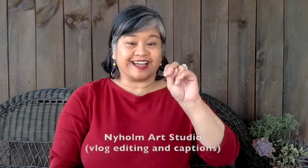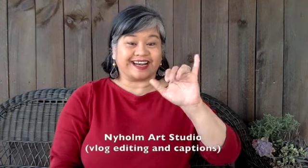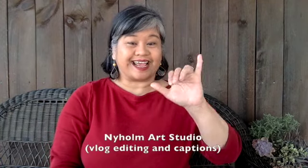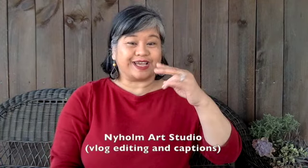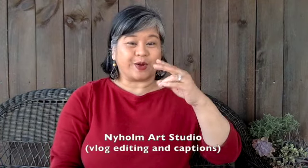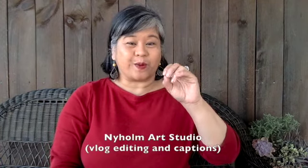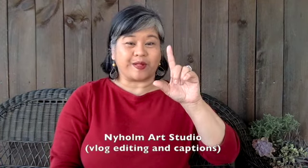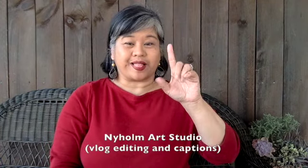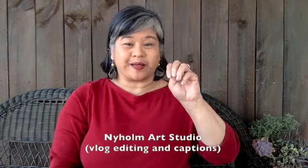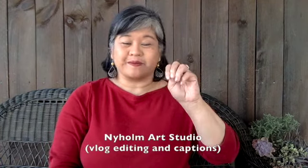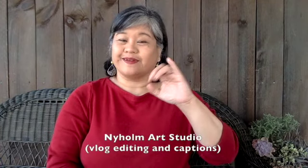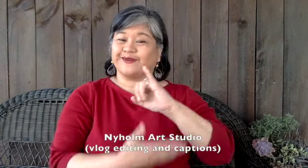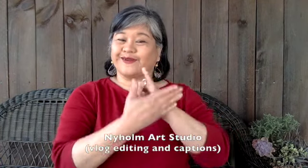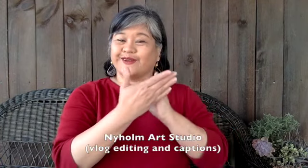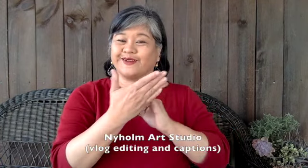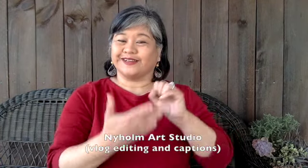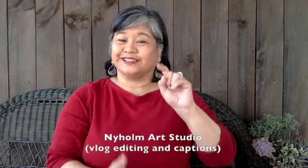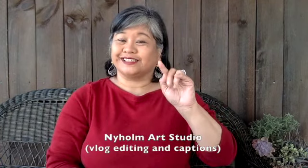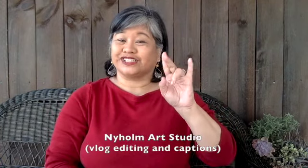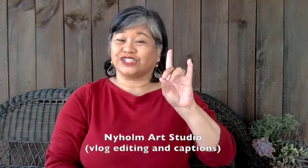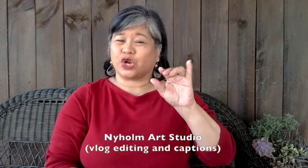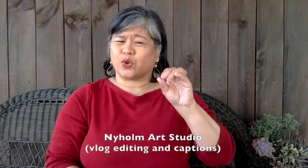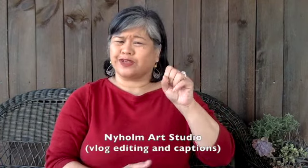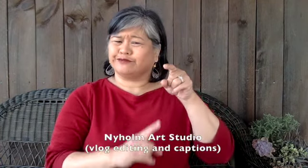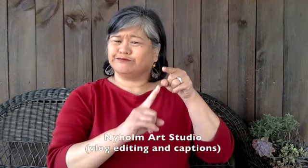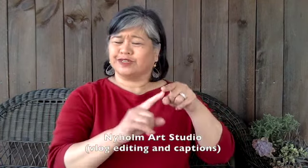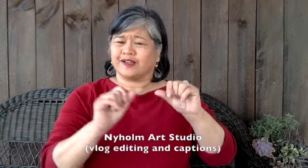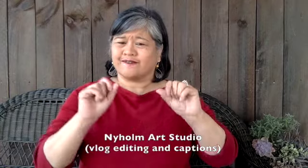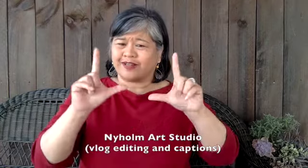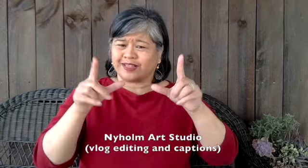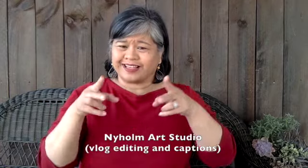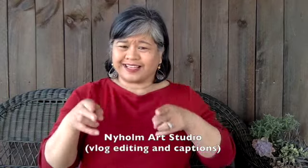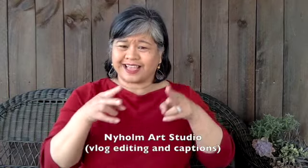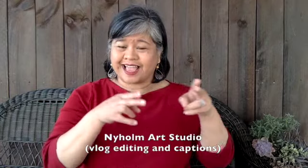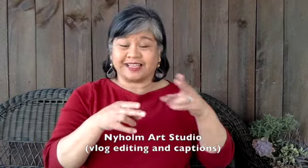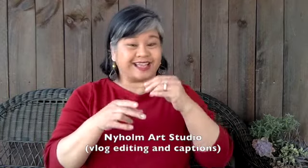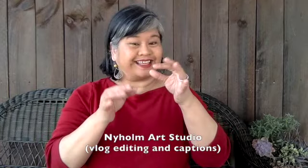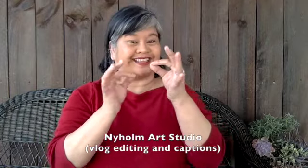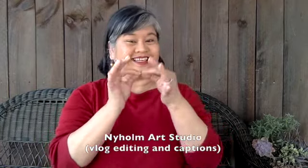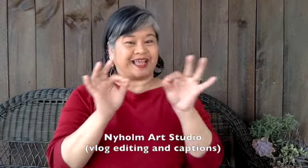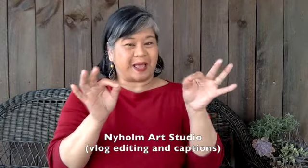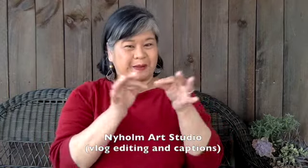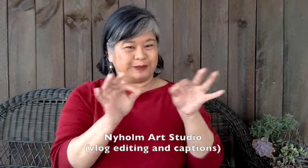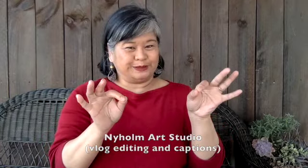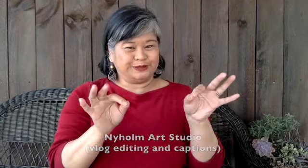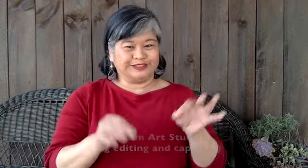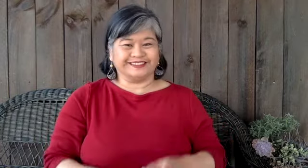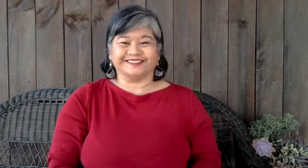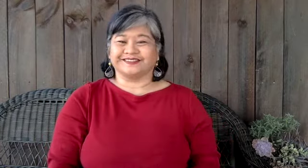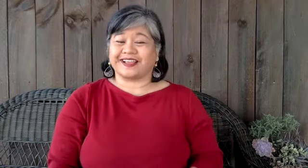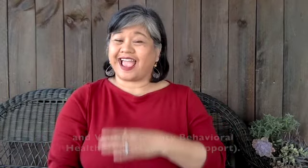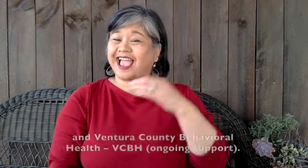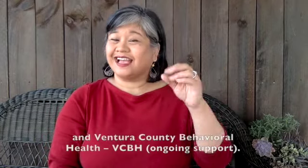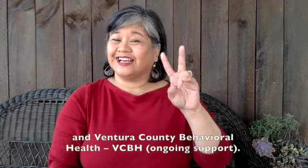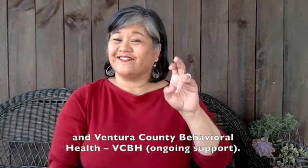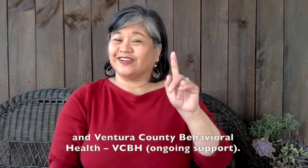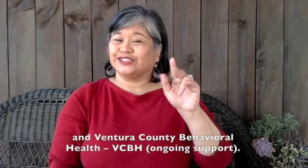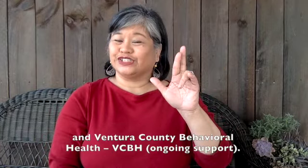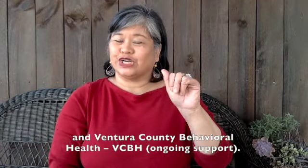Nine Home Art Studios for Blog Editing and Captions, and